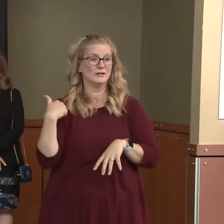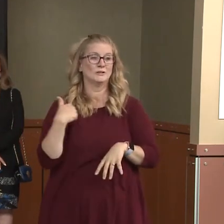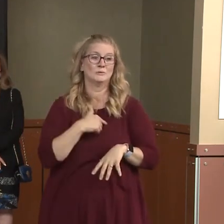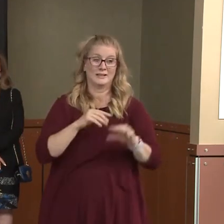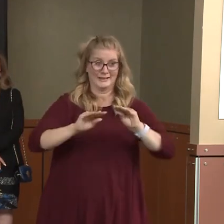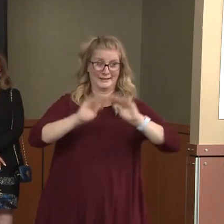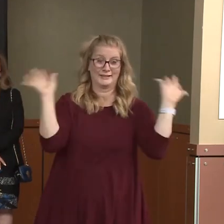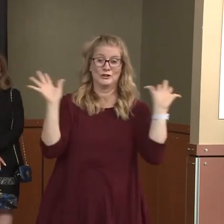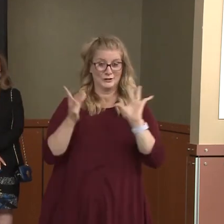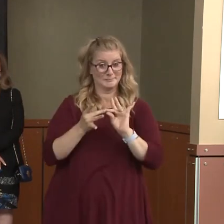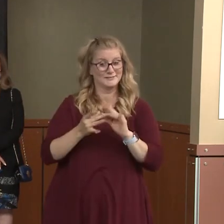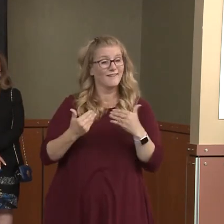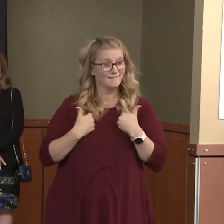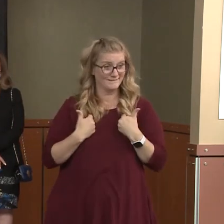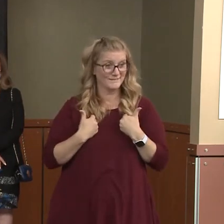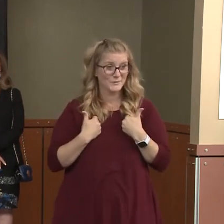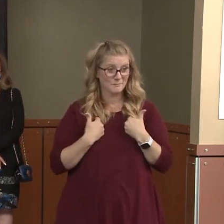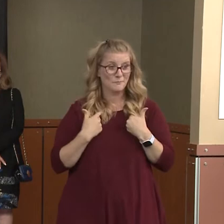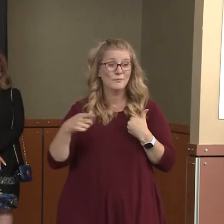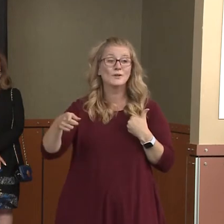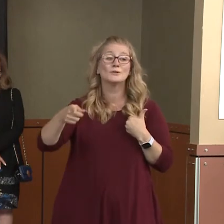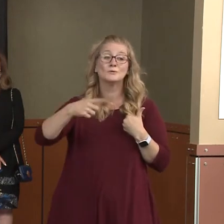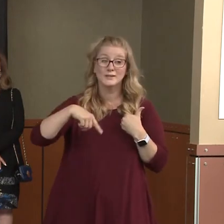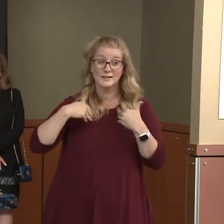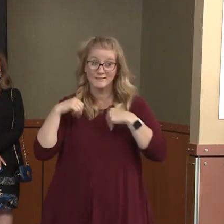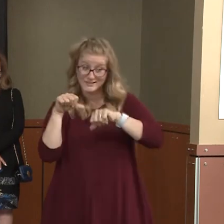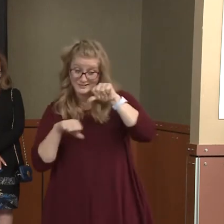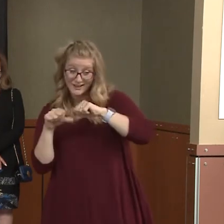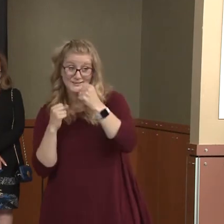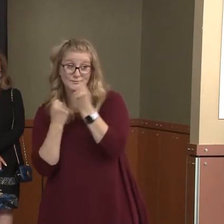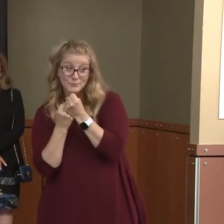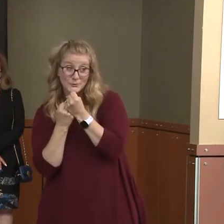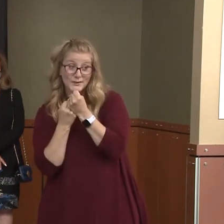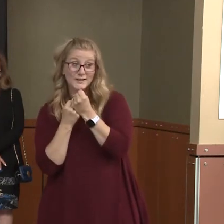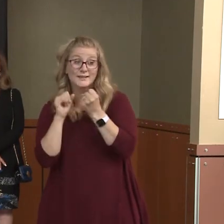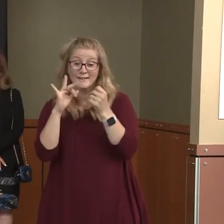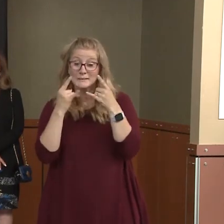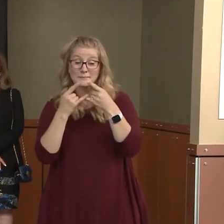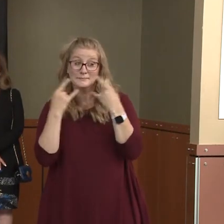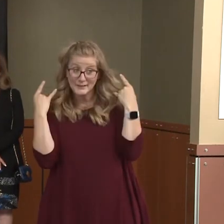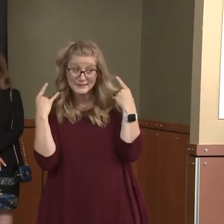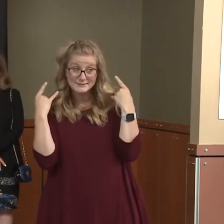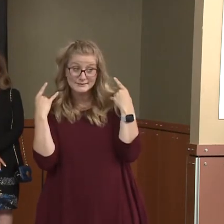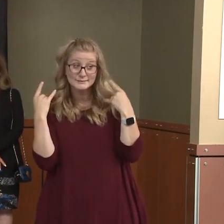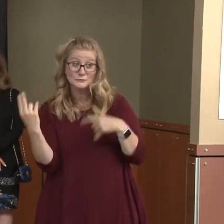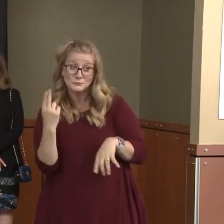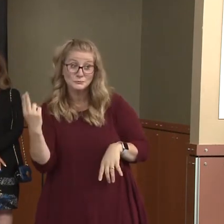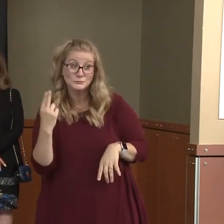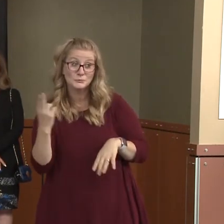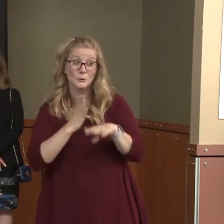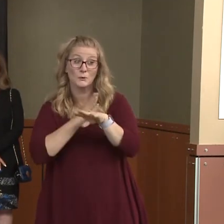the science to back it up that if we can get our mask percentages up over 90%, our transmission rates will go down,